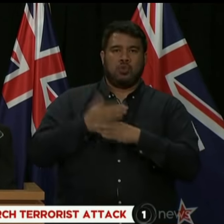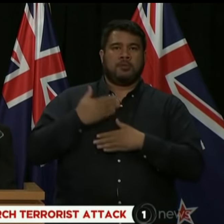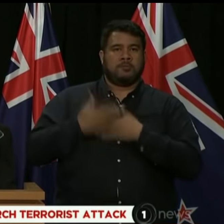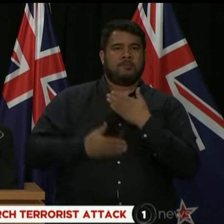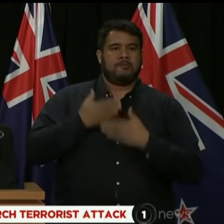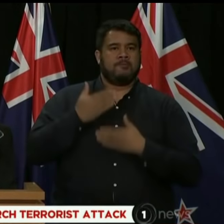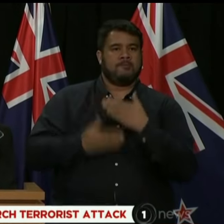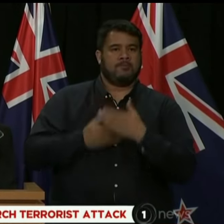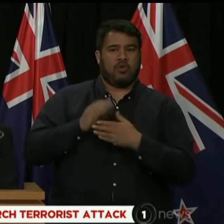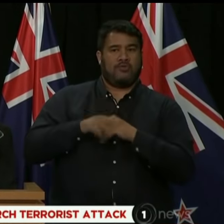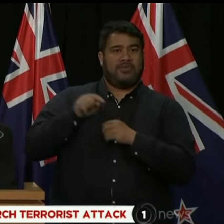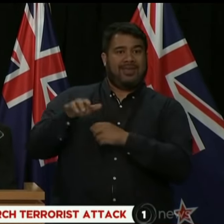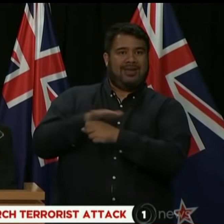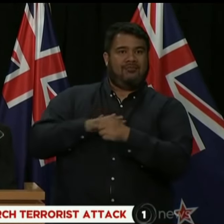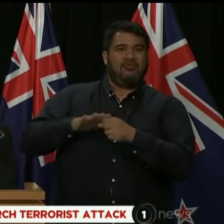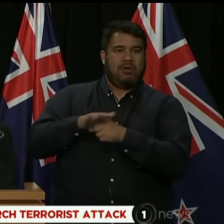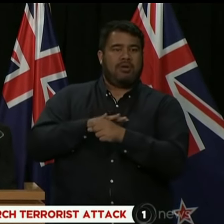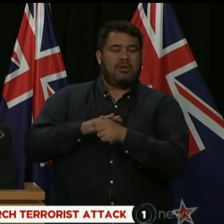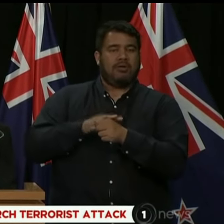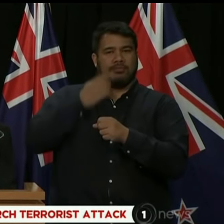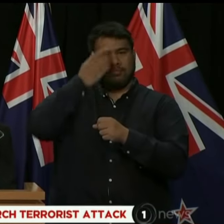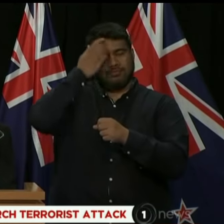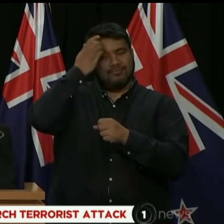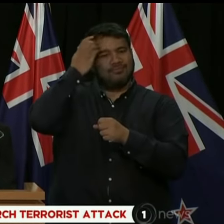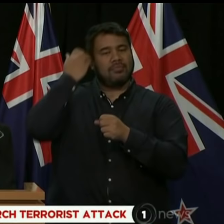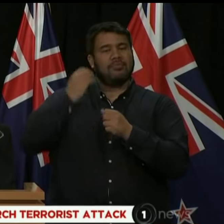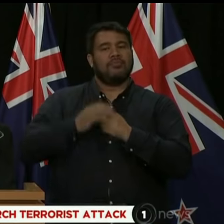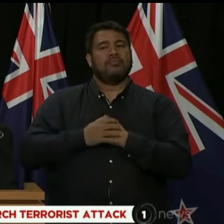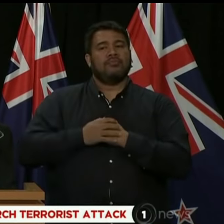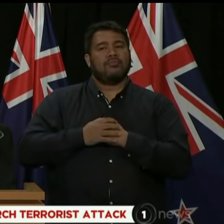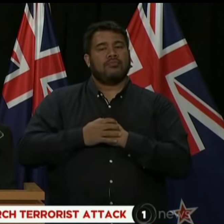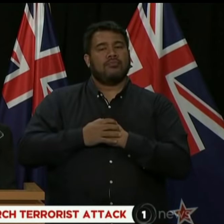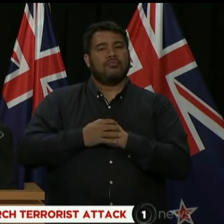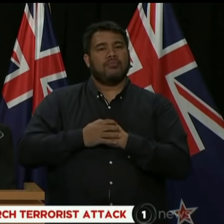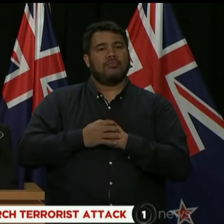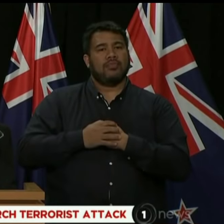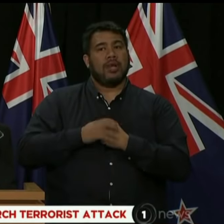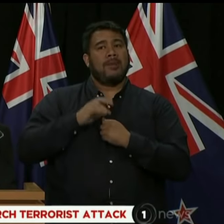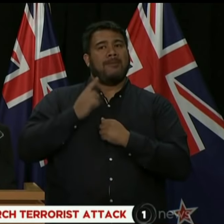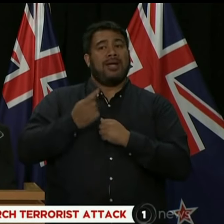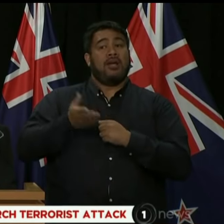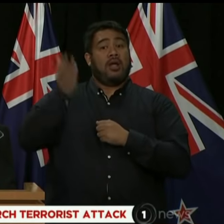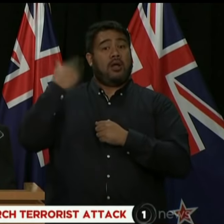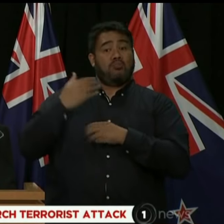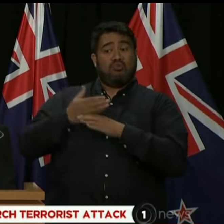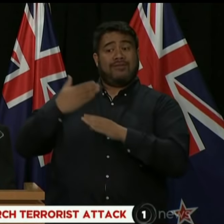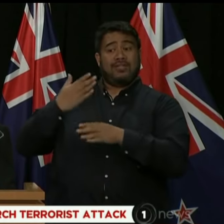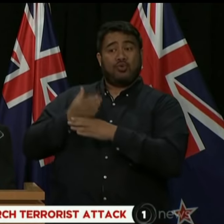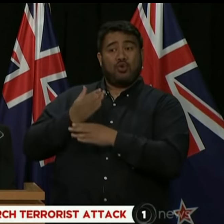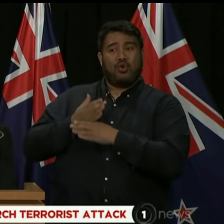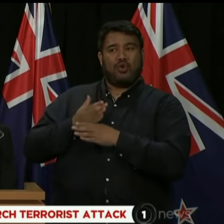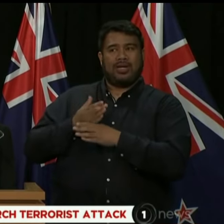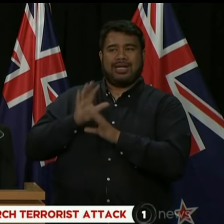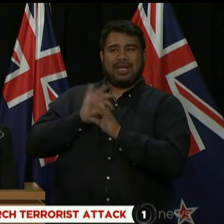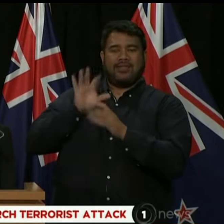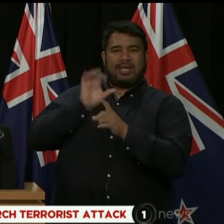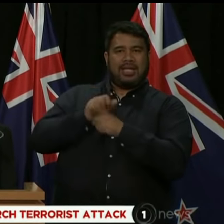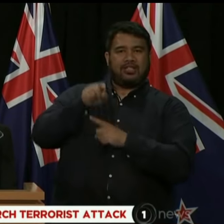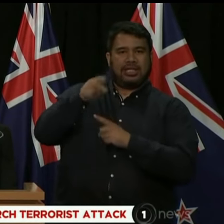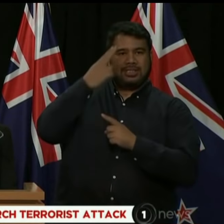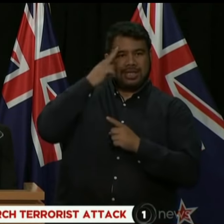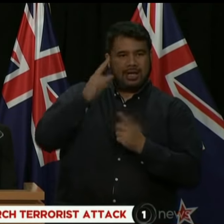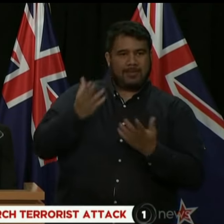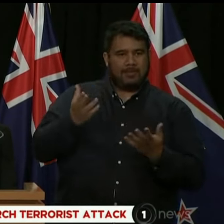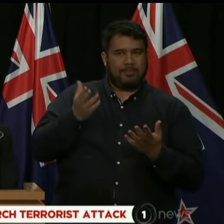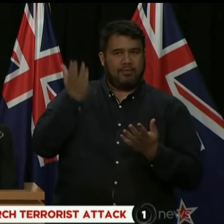done in that area. But again, that did not result in this individual being on any kind of watch list. How concerned are you about